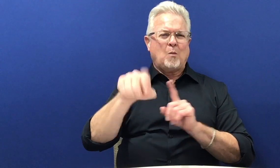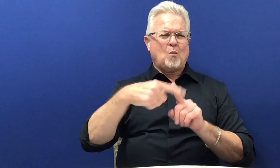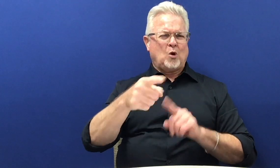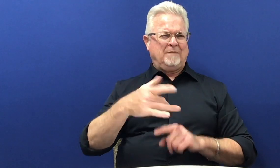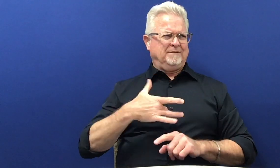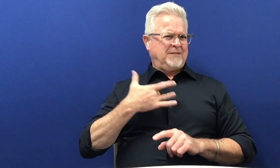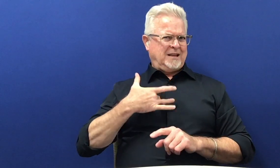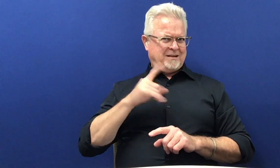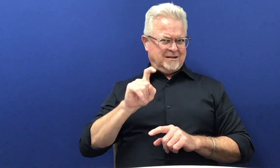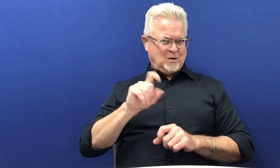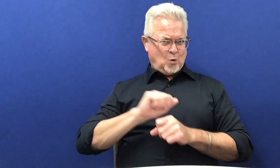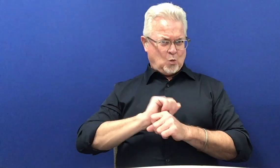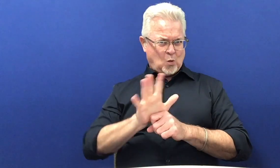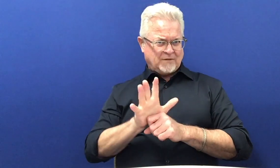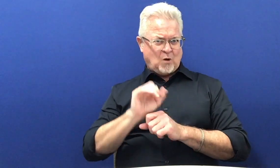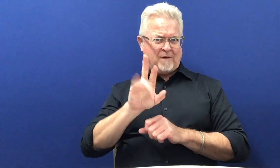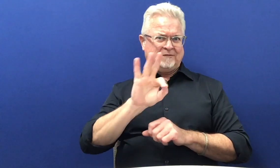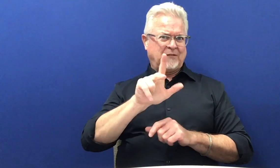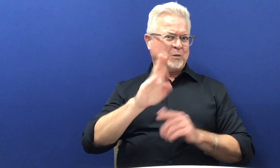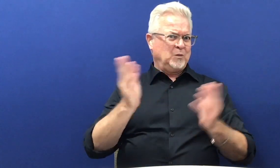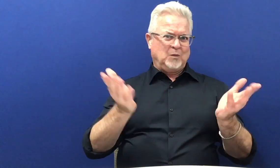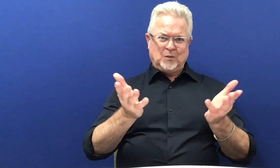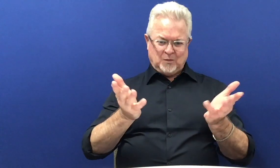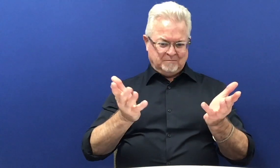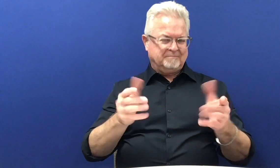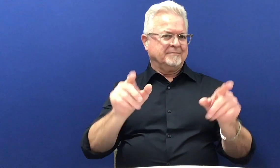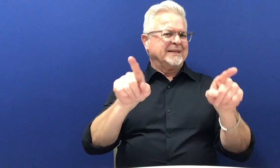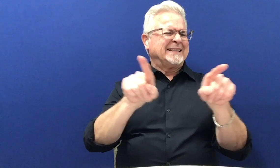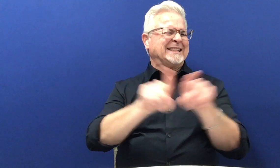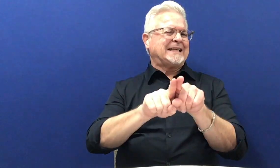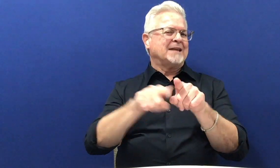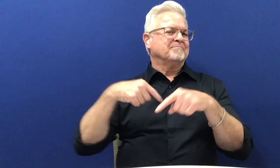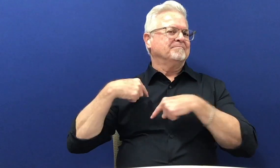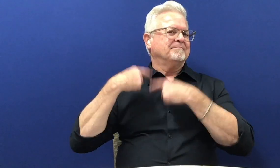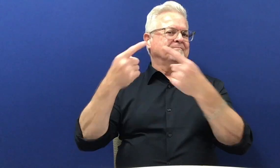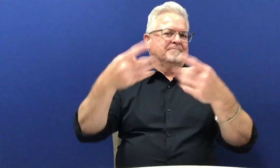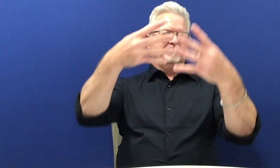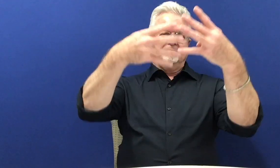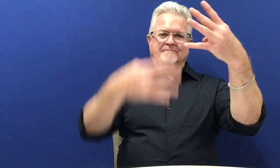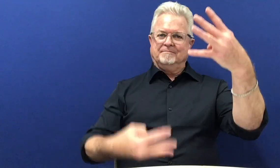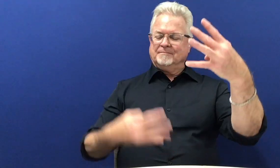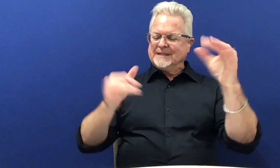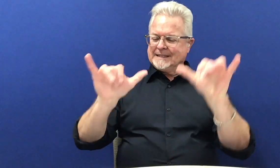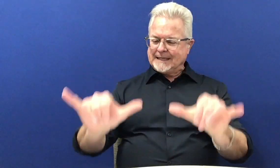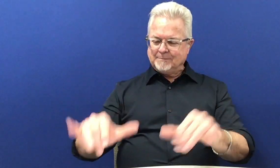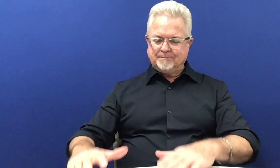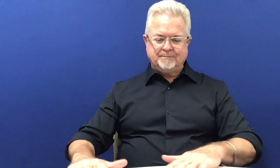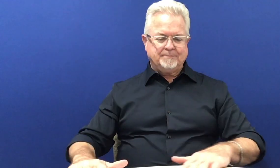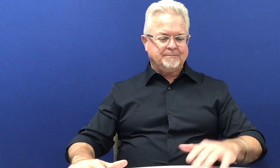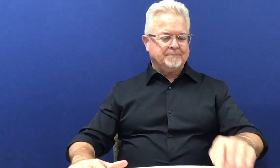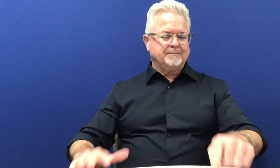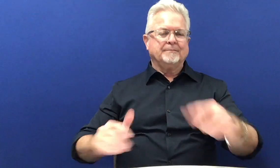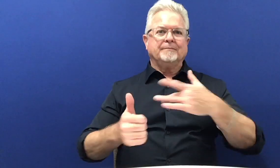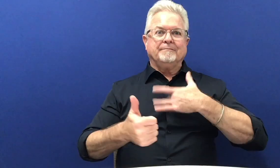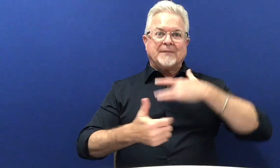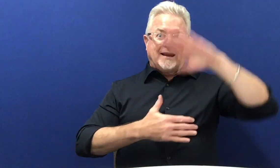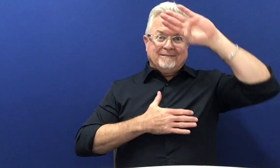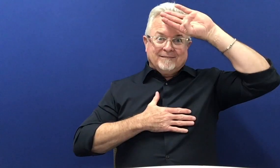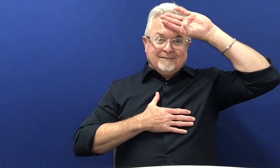I'd like to talk about symptoms. Those are the things you'll feel when you're sick. They haven't changed over the years, but I'll go ahead and